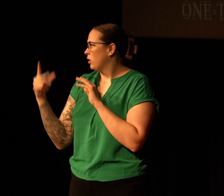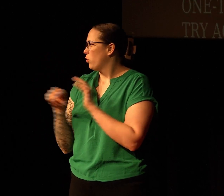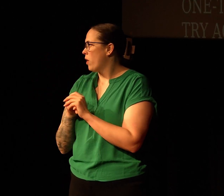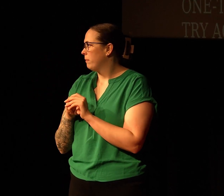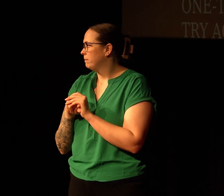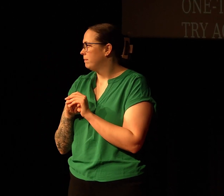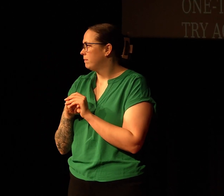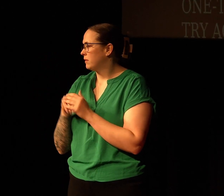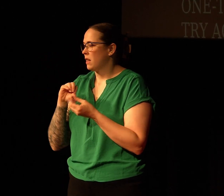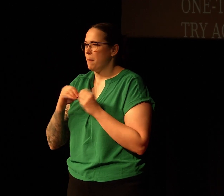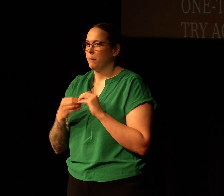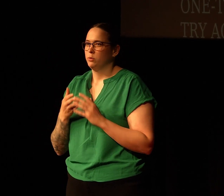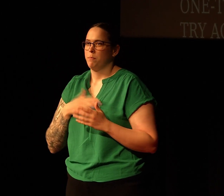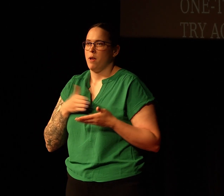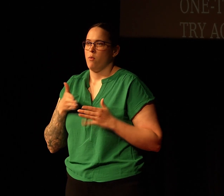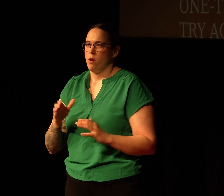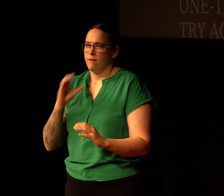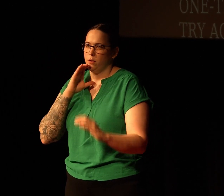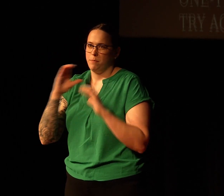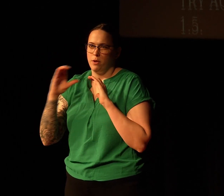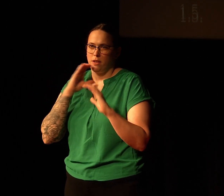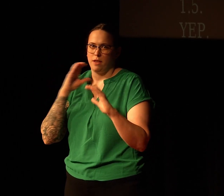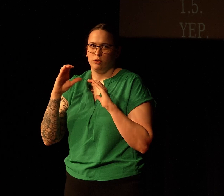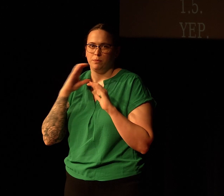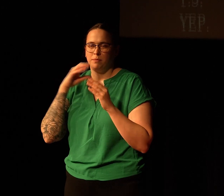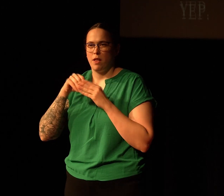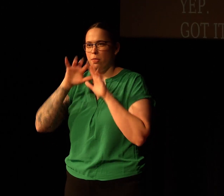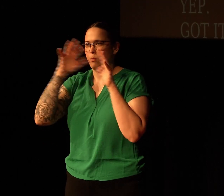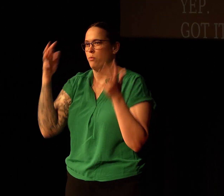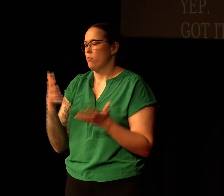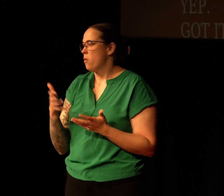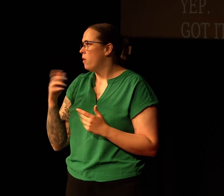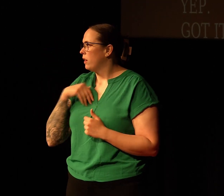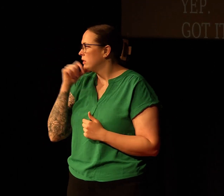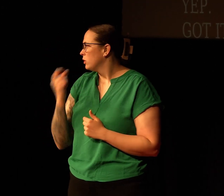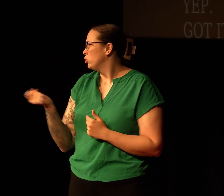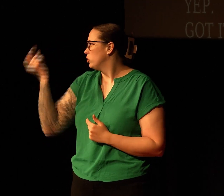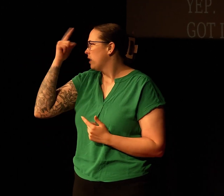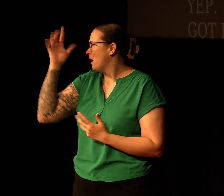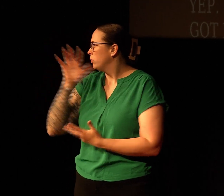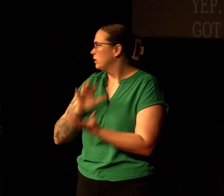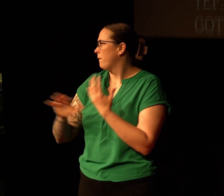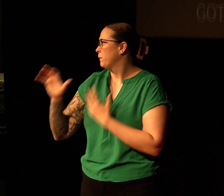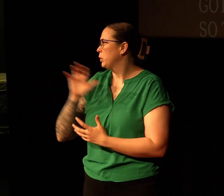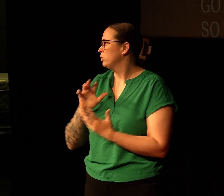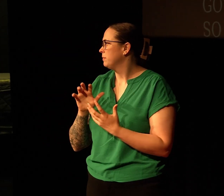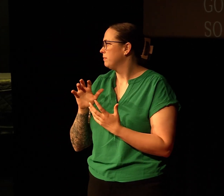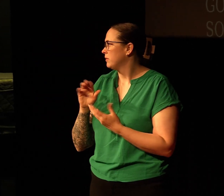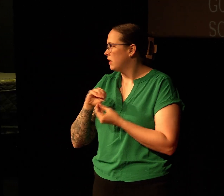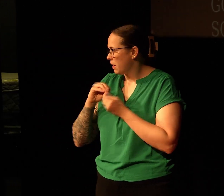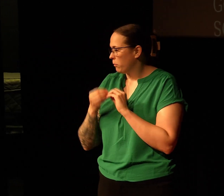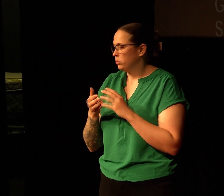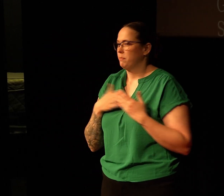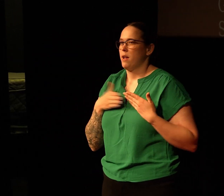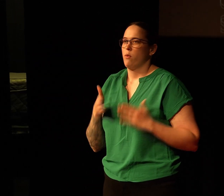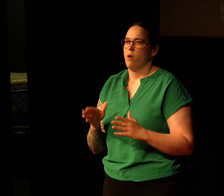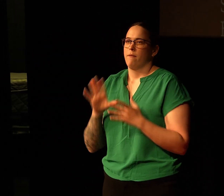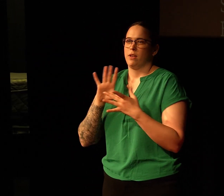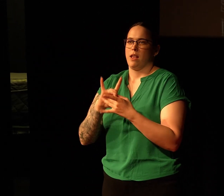the second grade. That was my way of communicating in the world, not only then, but now. Numbers are my